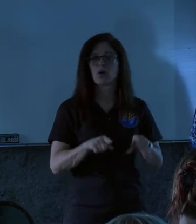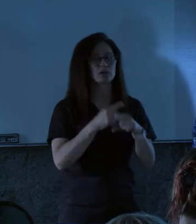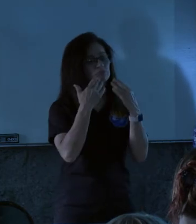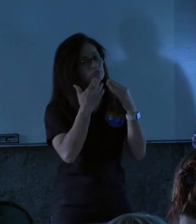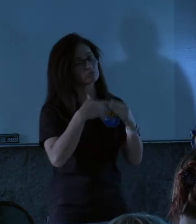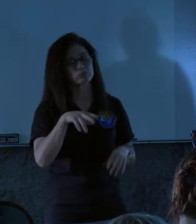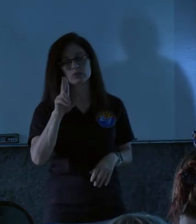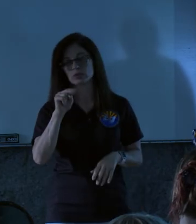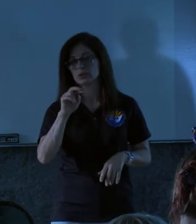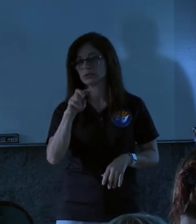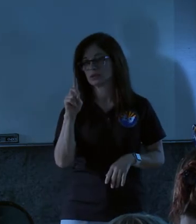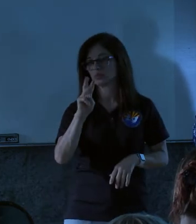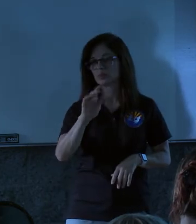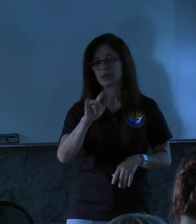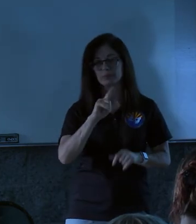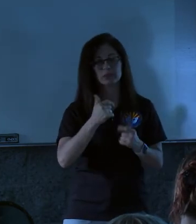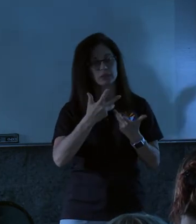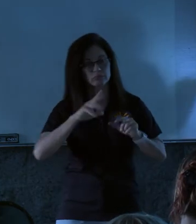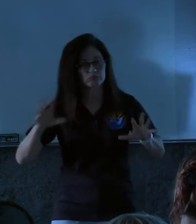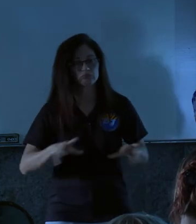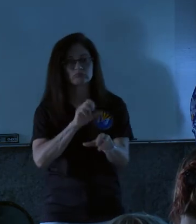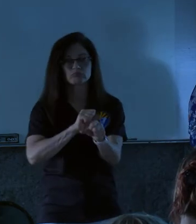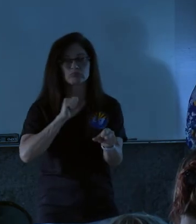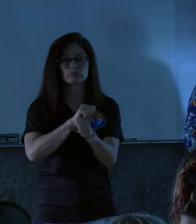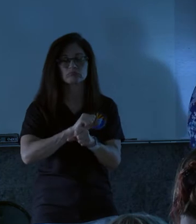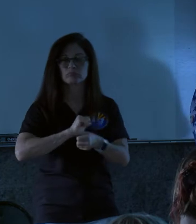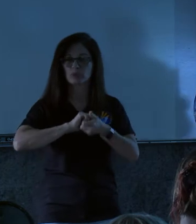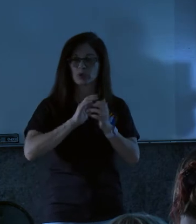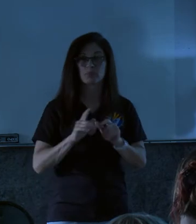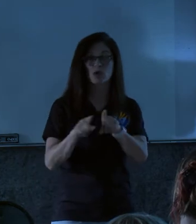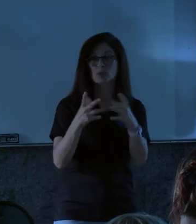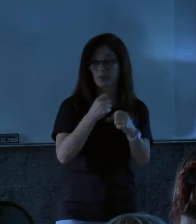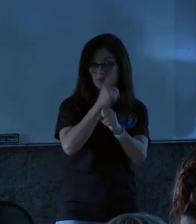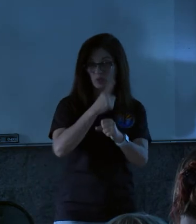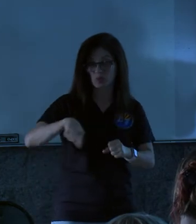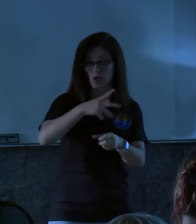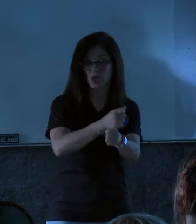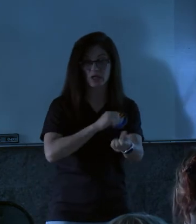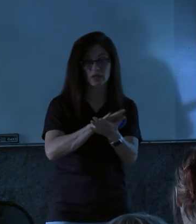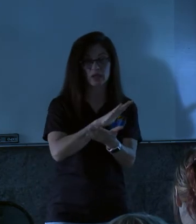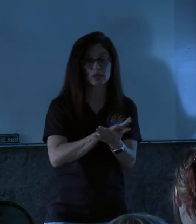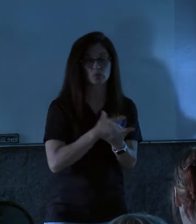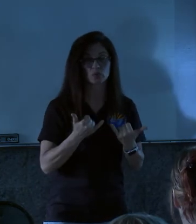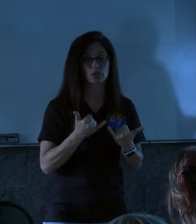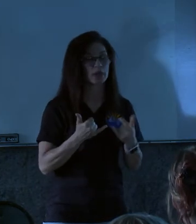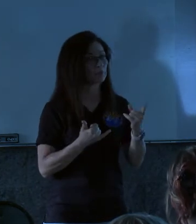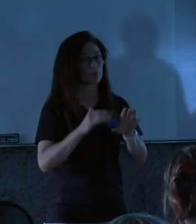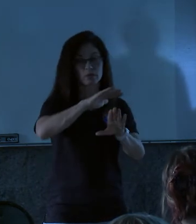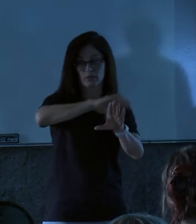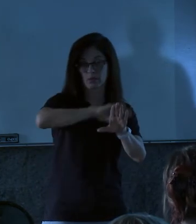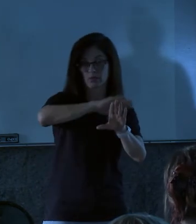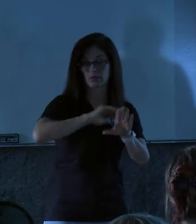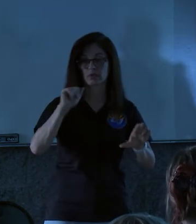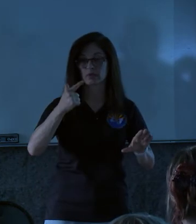being such a proactive partner on that. I also just want to make sure that everyone got a handout today. The cover is